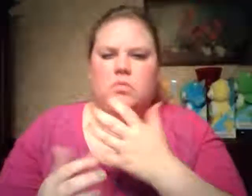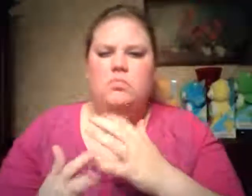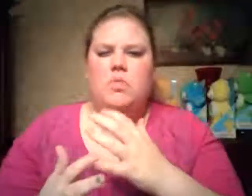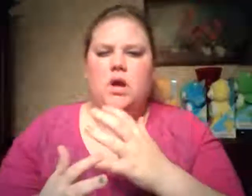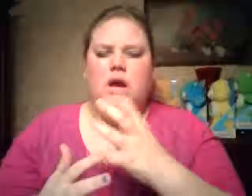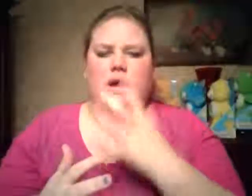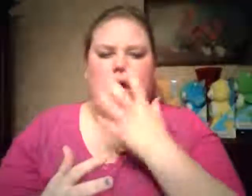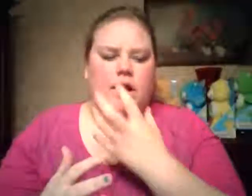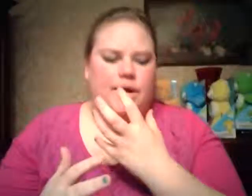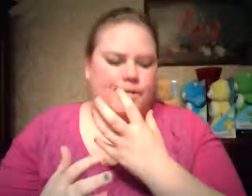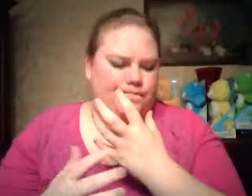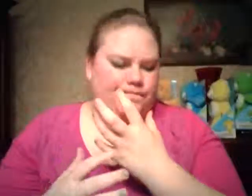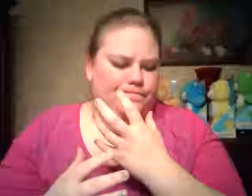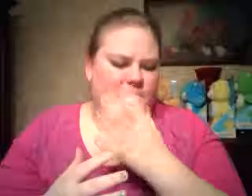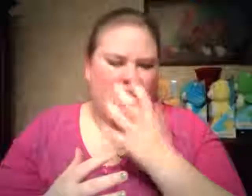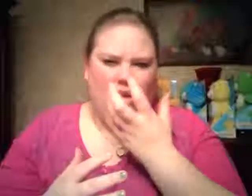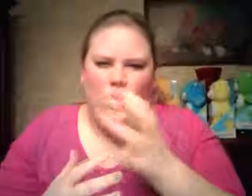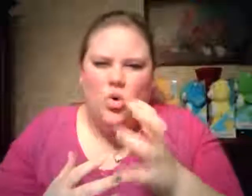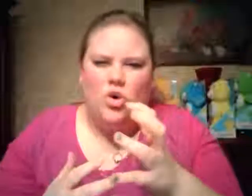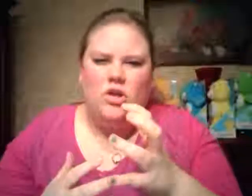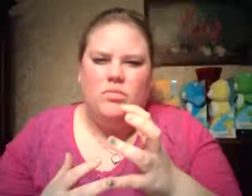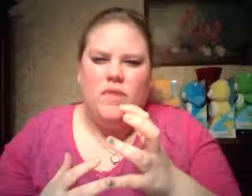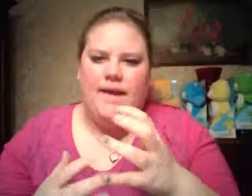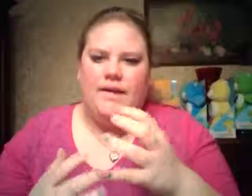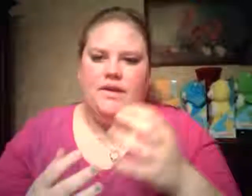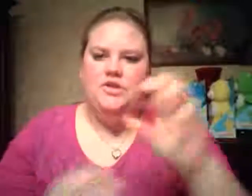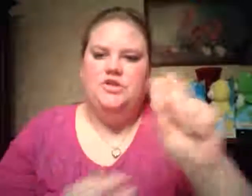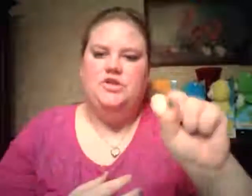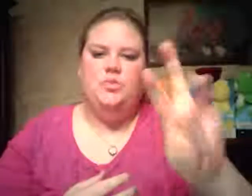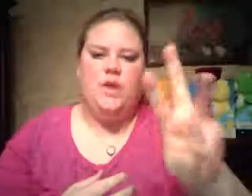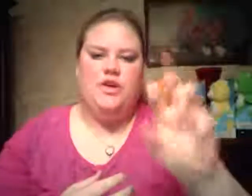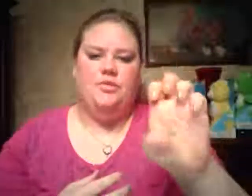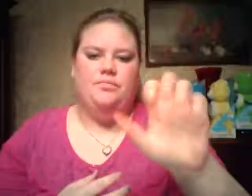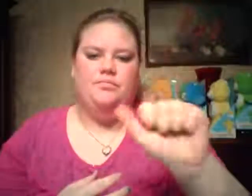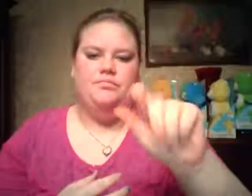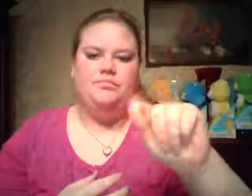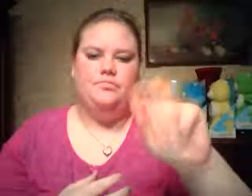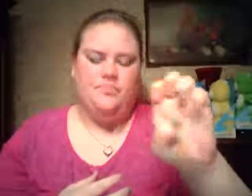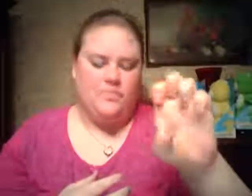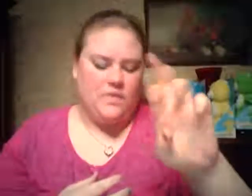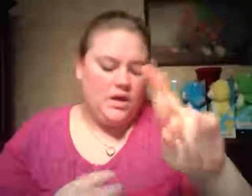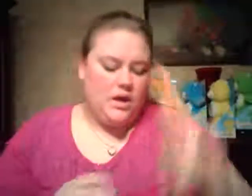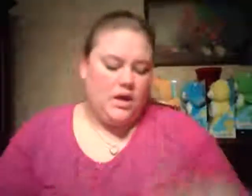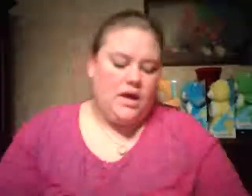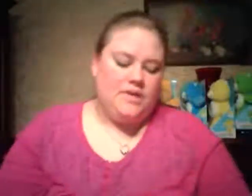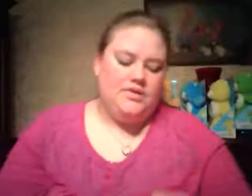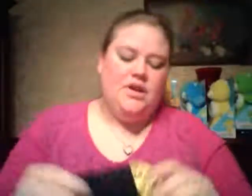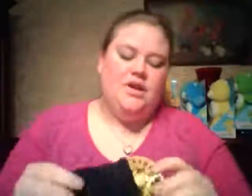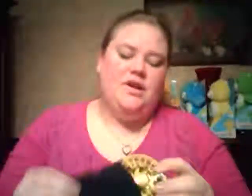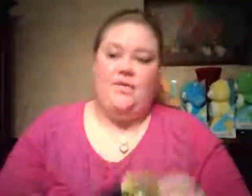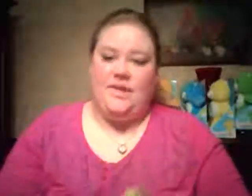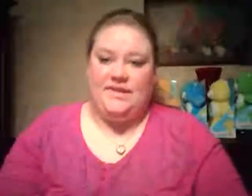like sweater so here anyways